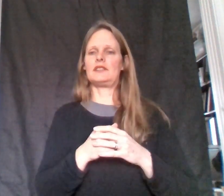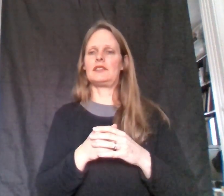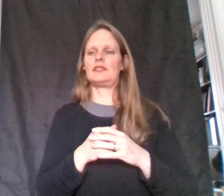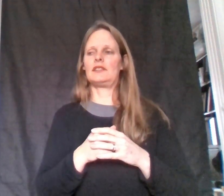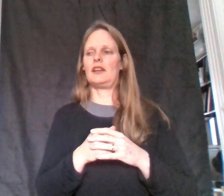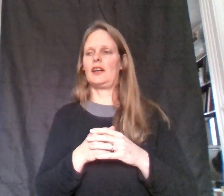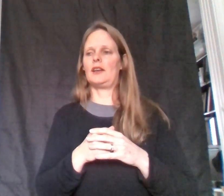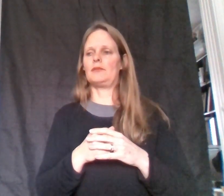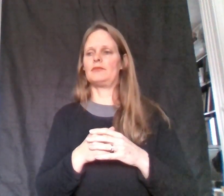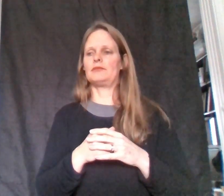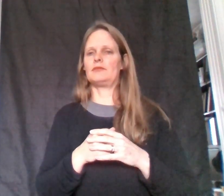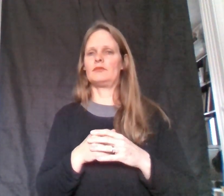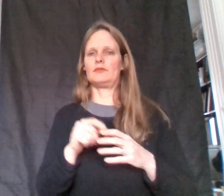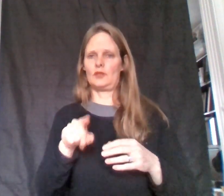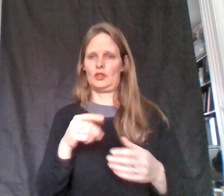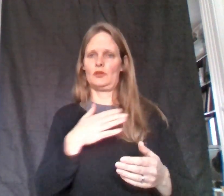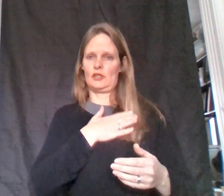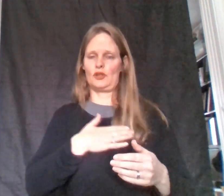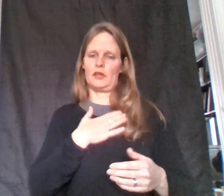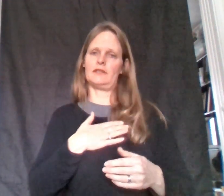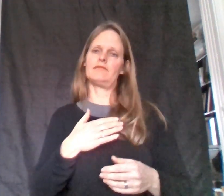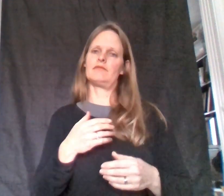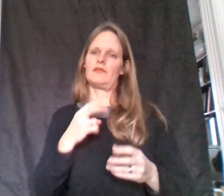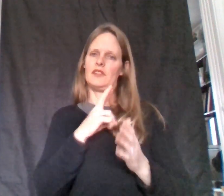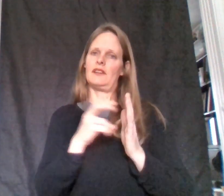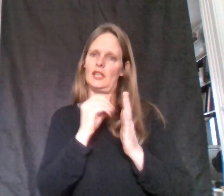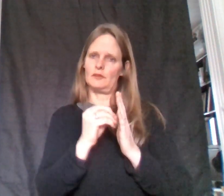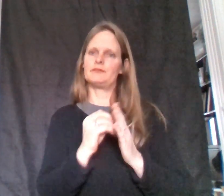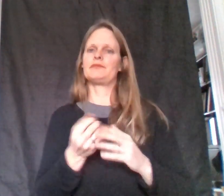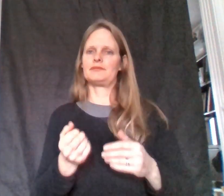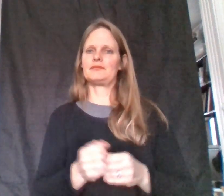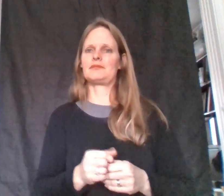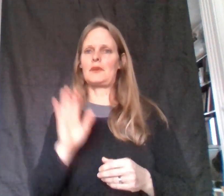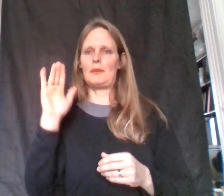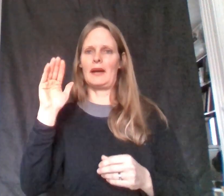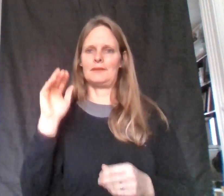you enjoyed the video. Bye. Bye. Bye.